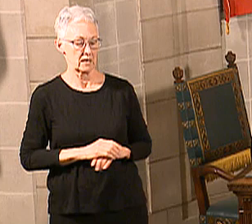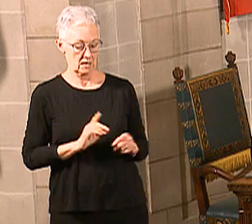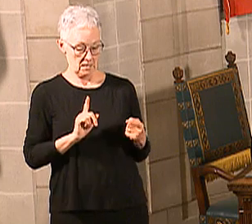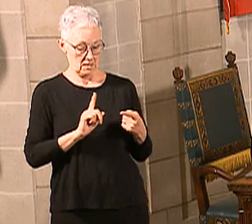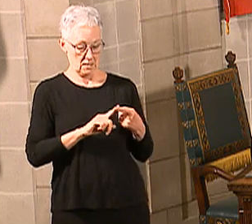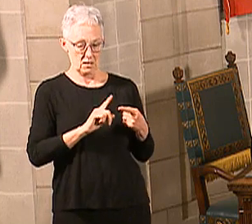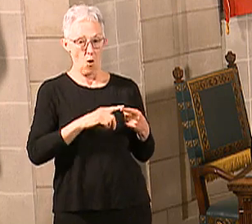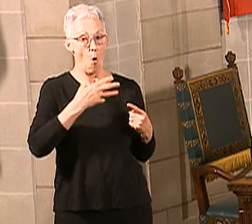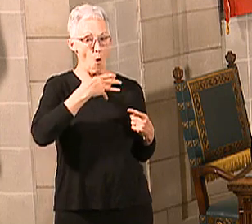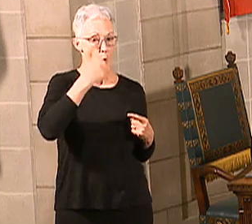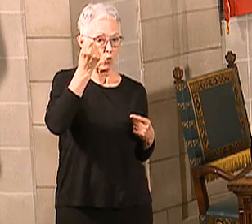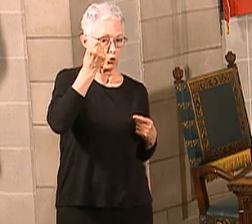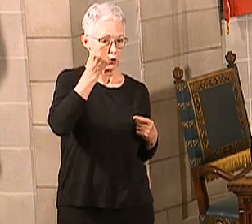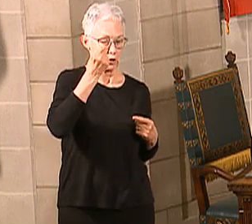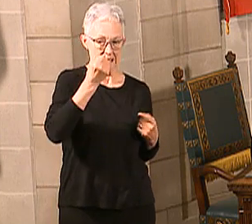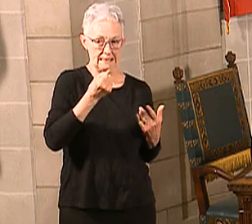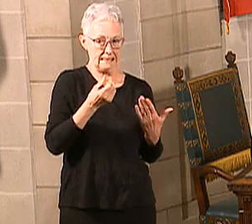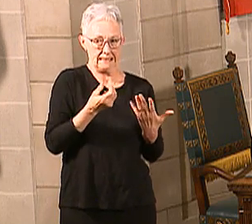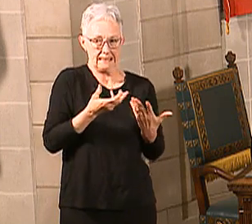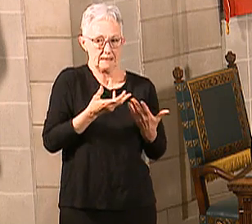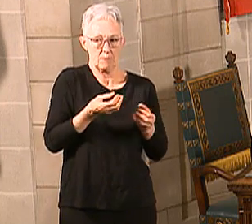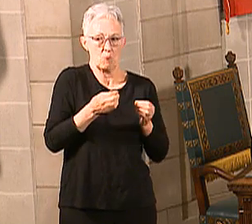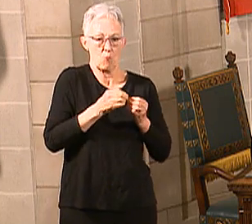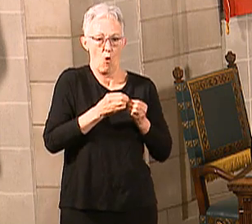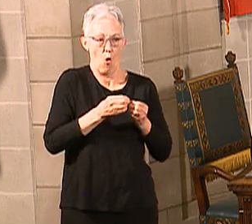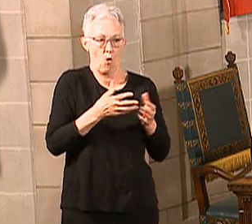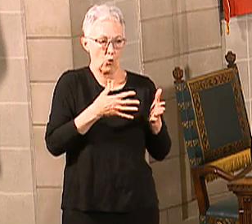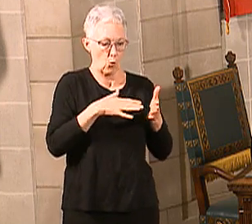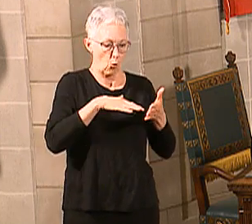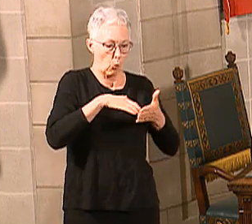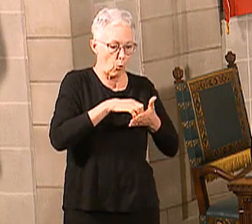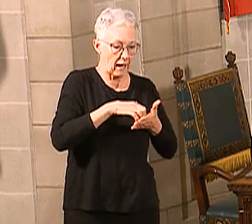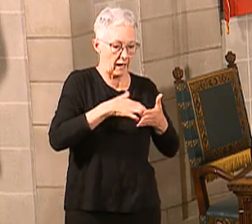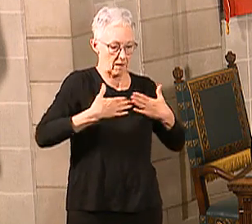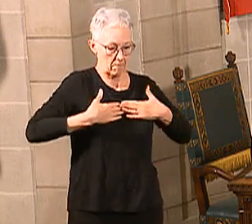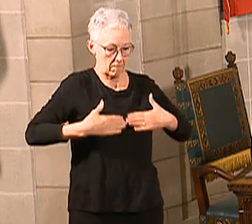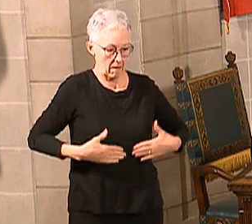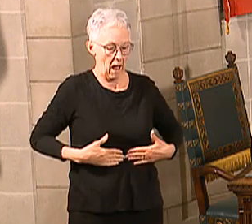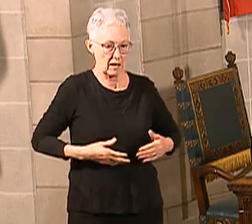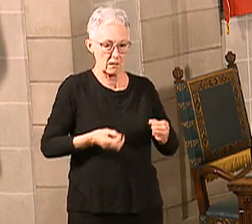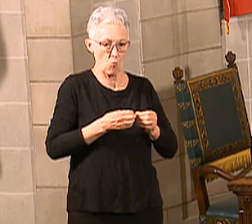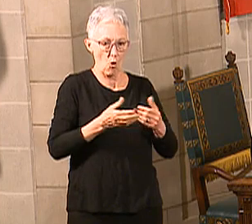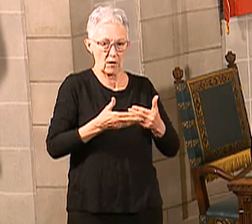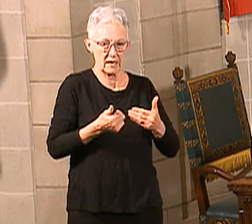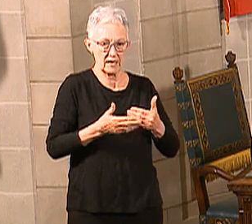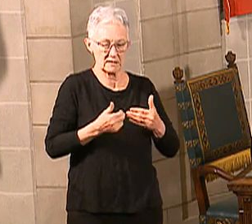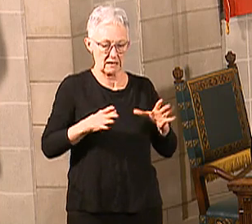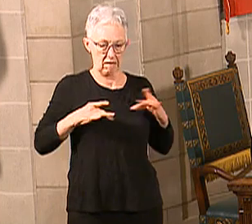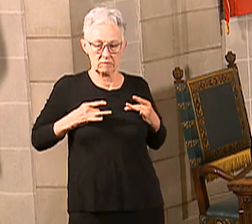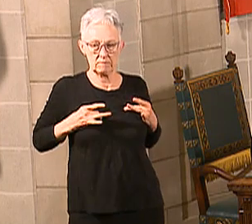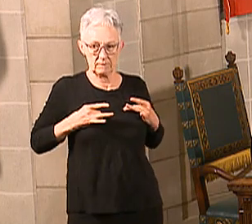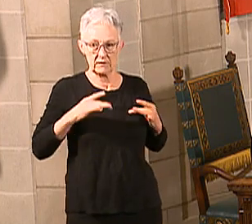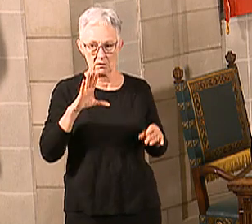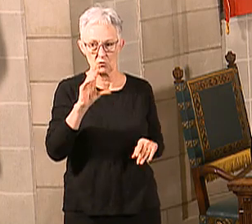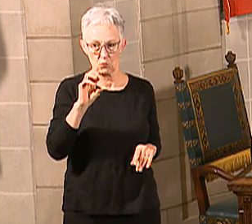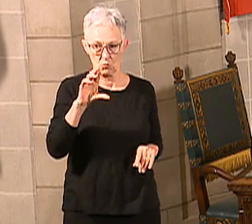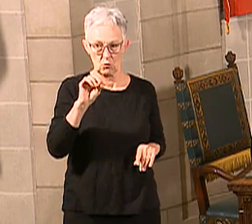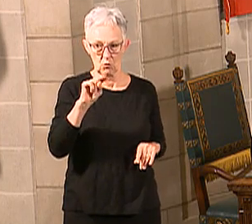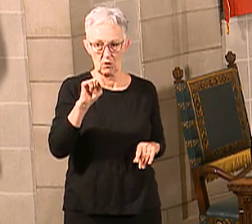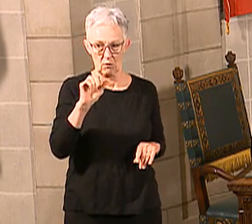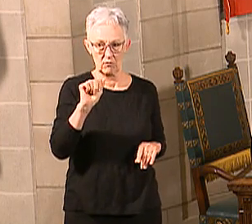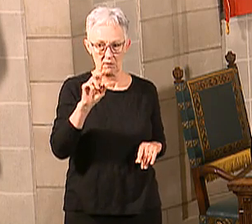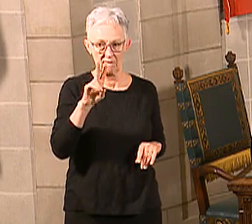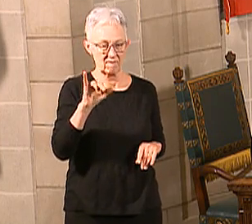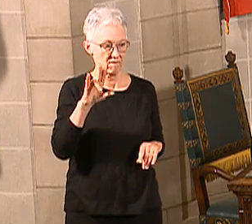While the elderly are the most vulnerable, each of us has a responsibility to help slow the spread of this virus by following our state and local social distancing